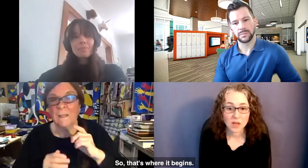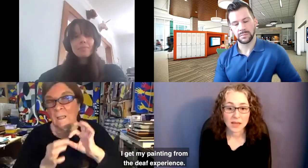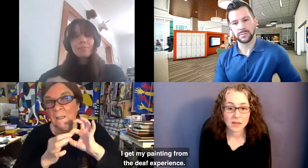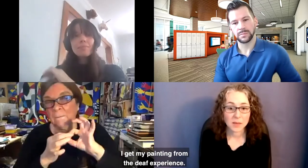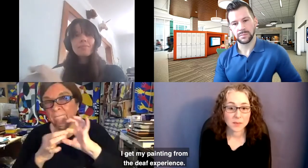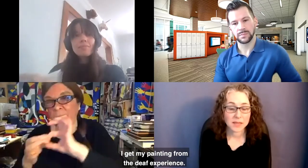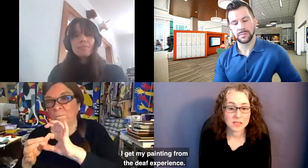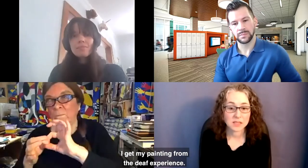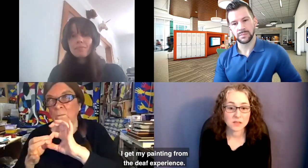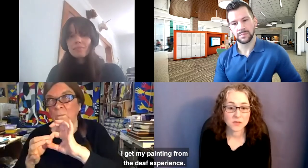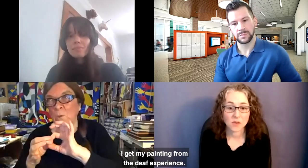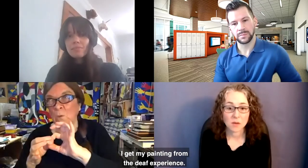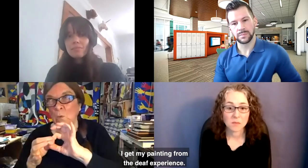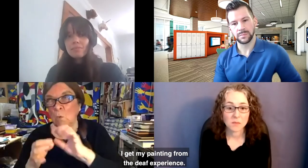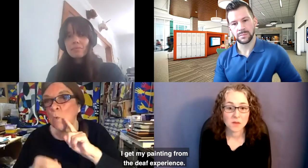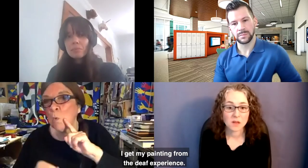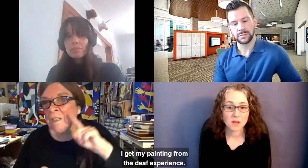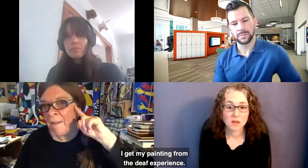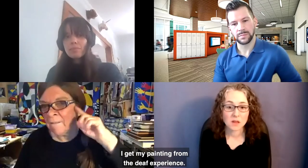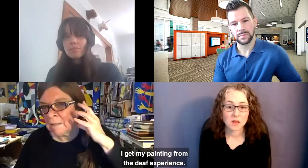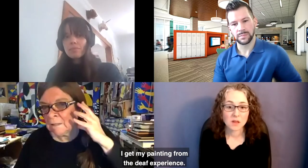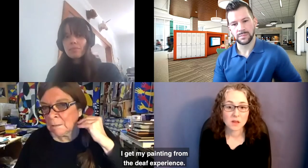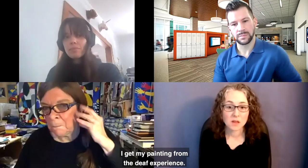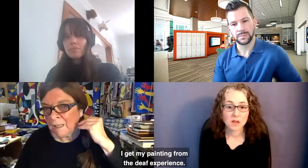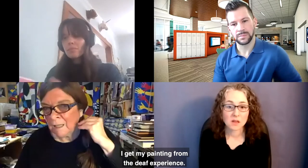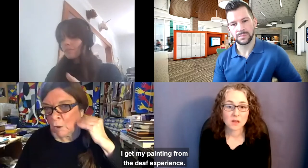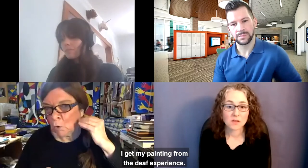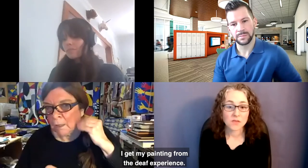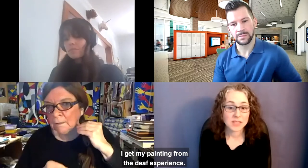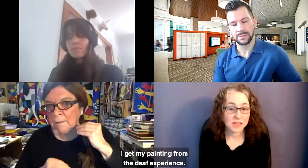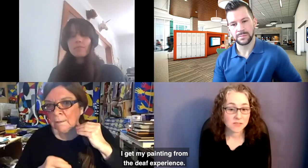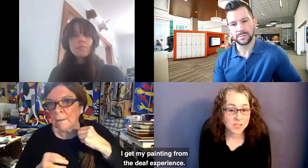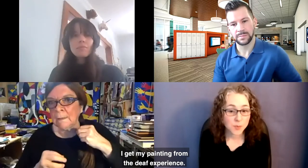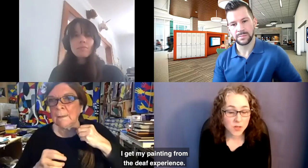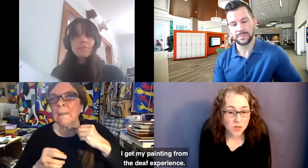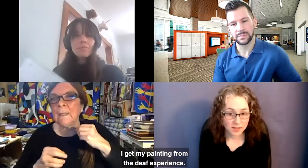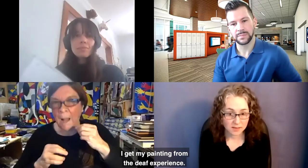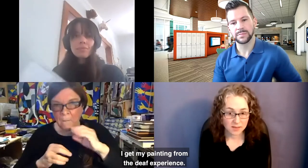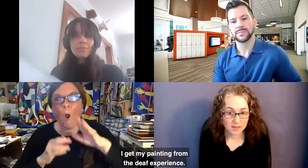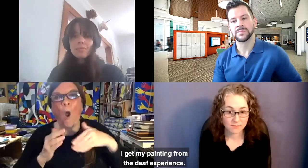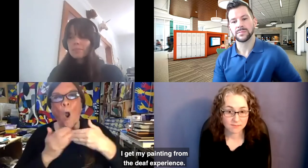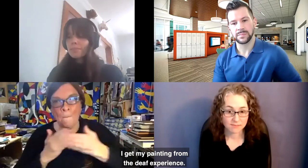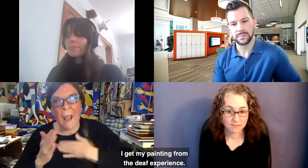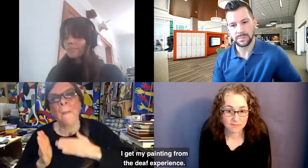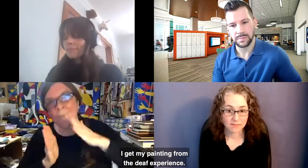I get my painting from the Deaf Experience.